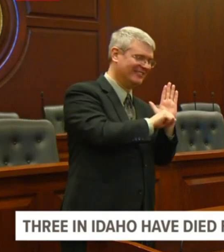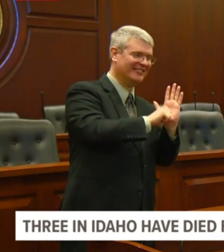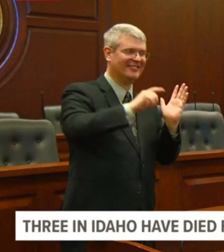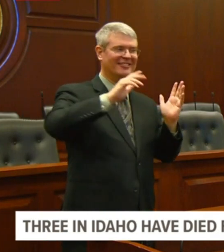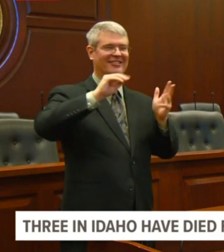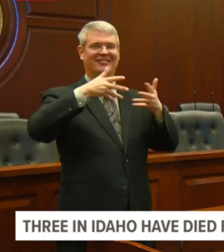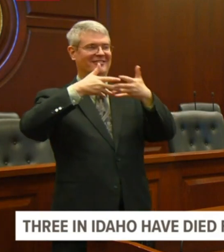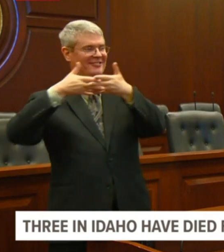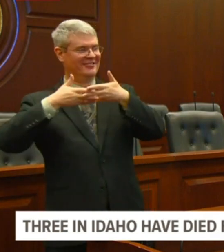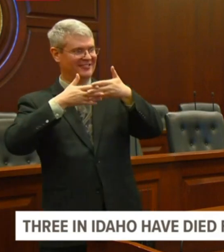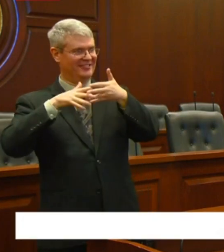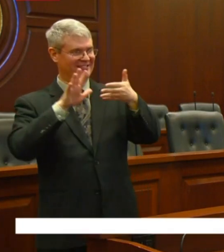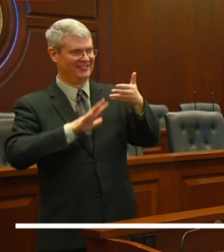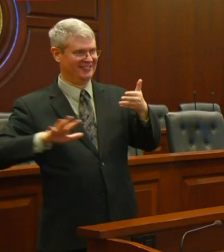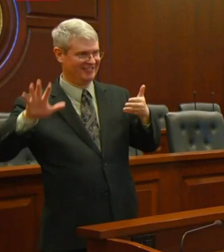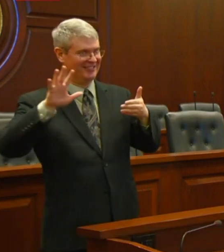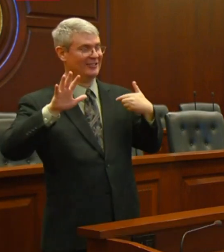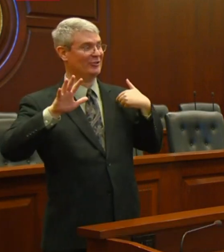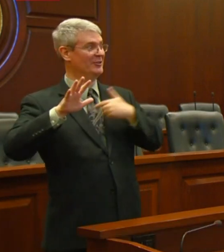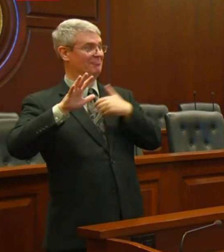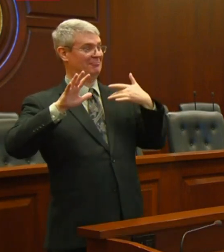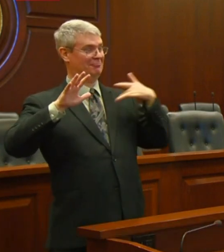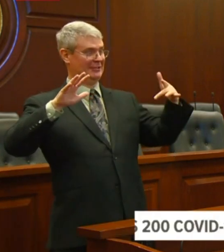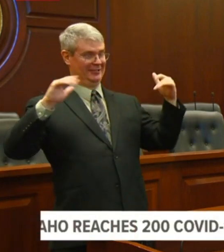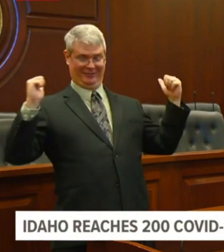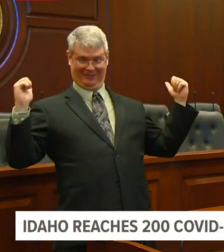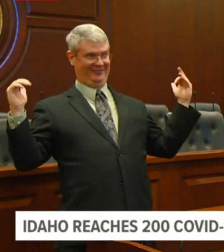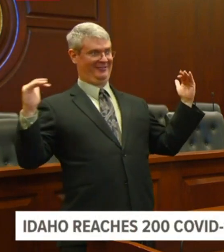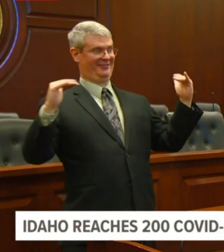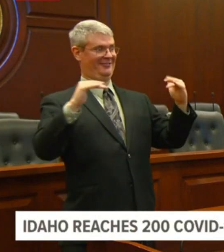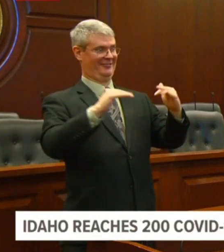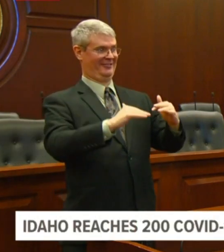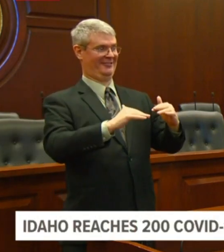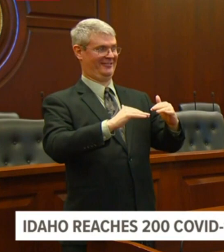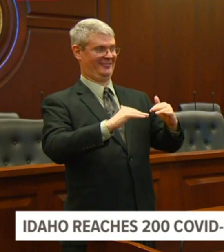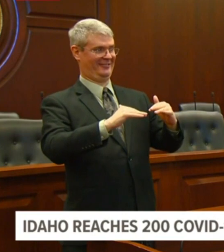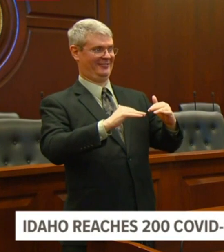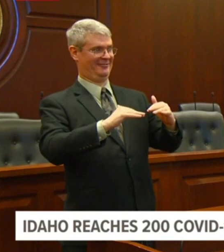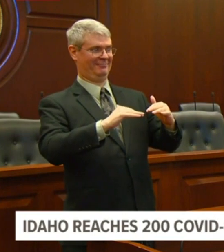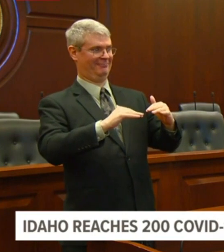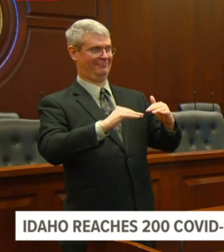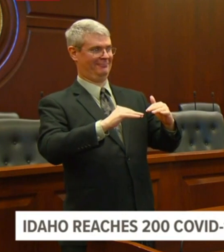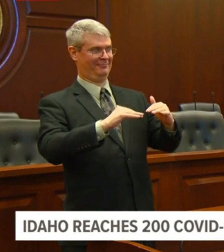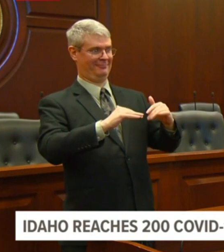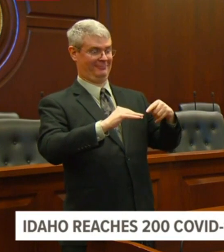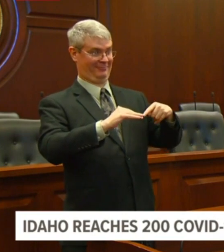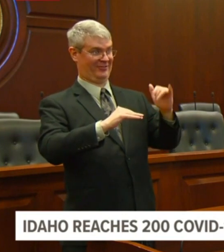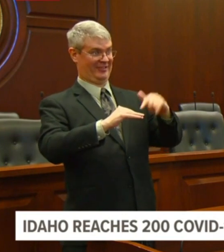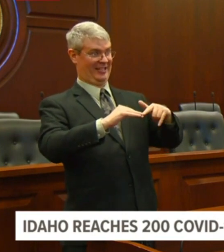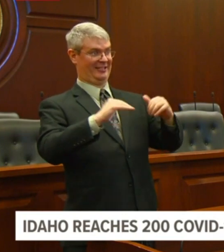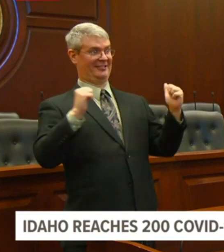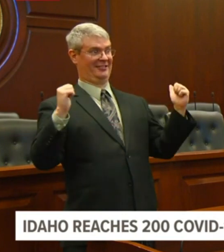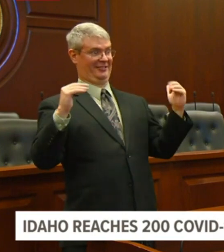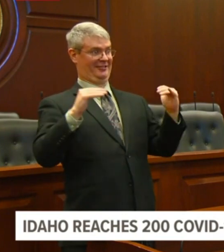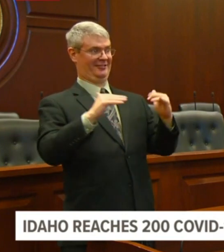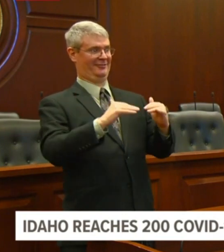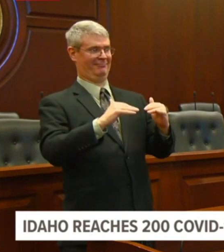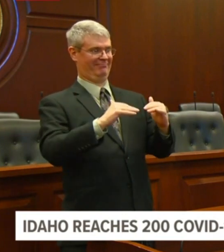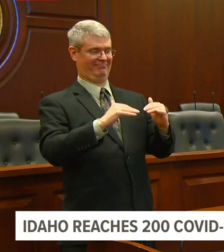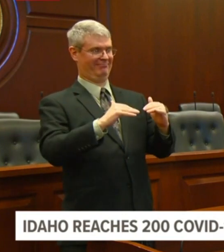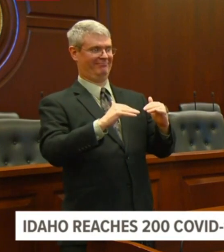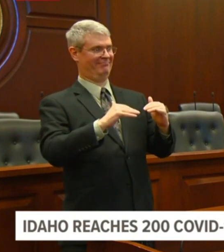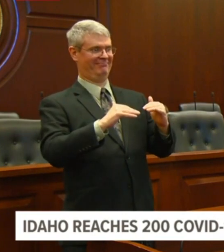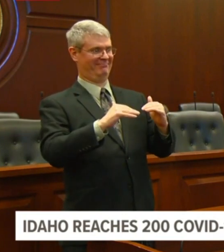are, are discouraged, and frankly, in violation of, of, uh, of, uh, this stay home order for 21